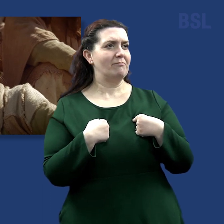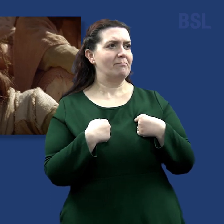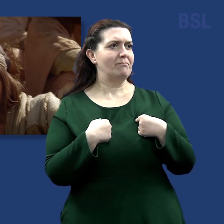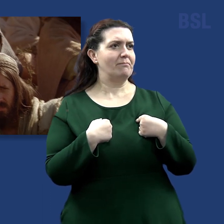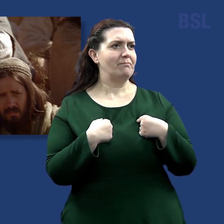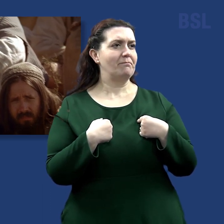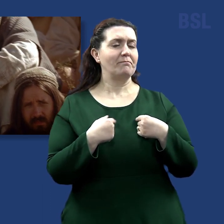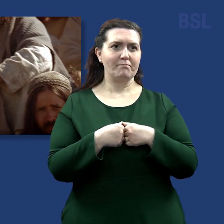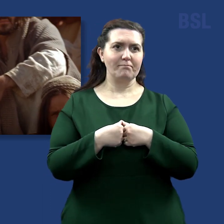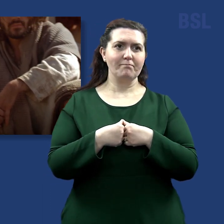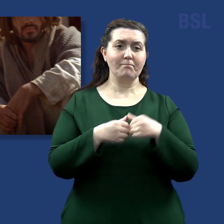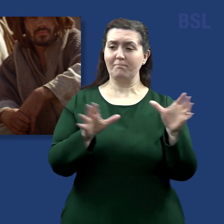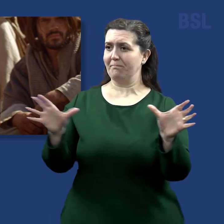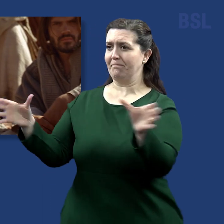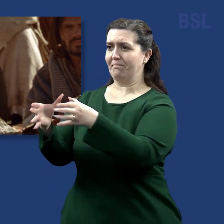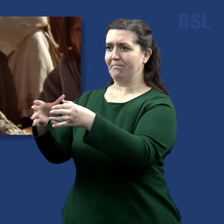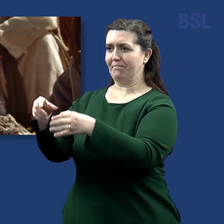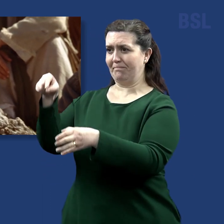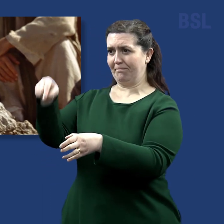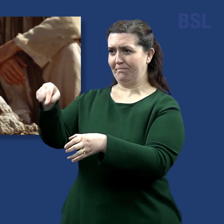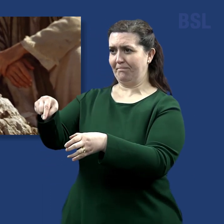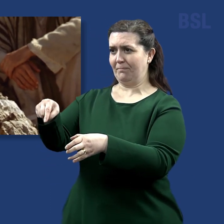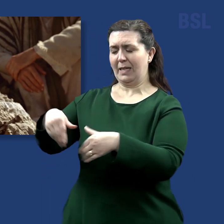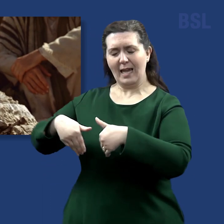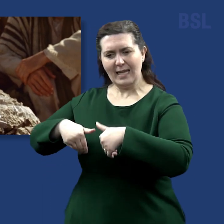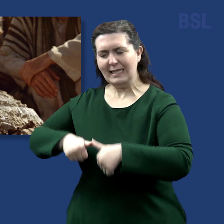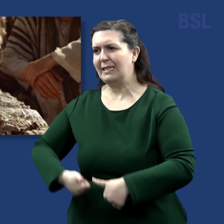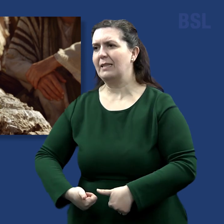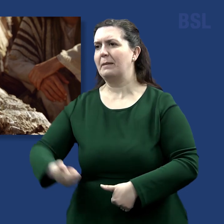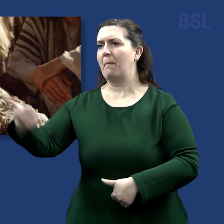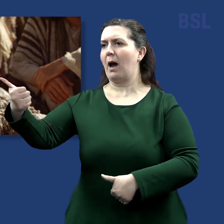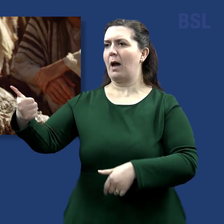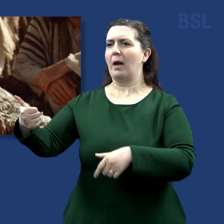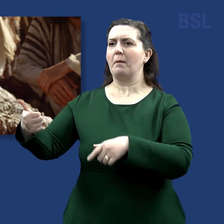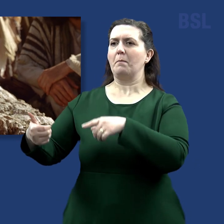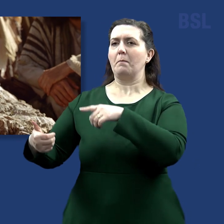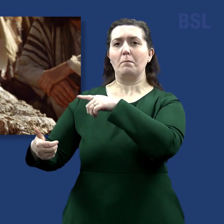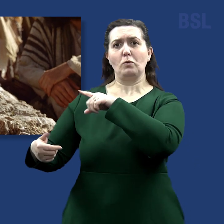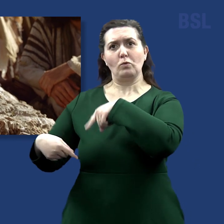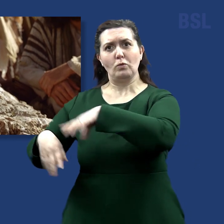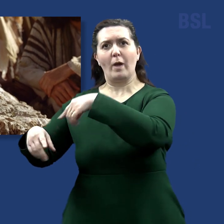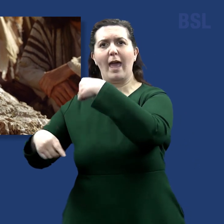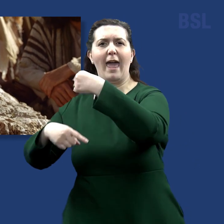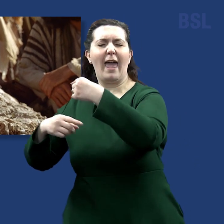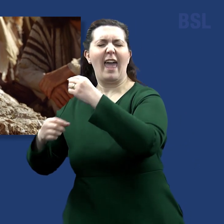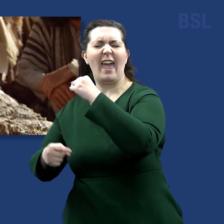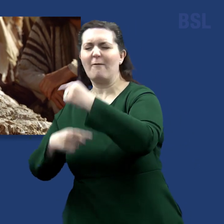Then shall they also say to them on the left hand, Depart from me, ye cursed, into everlasting fire, prepared for the